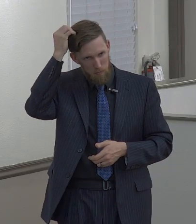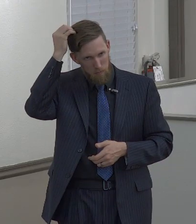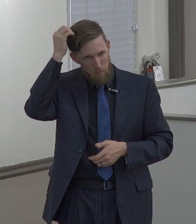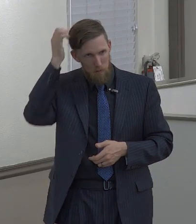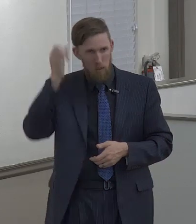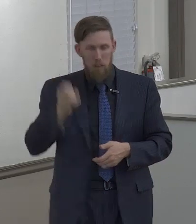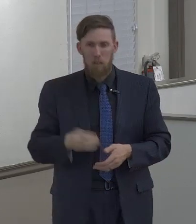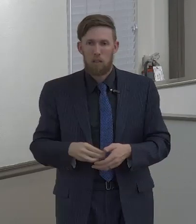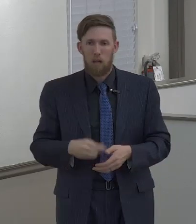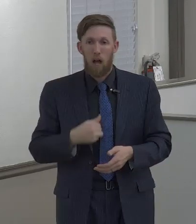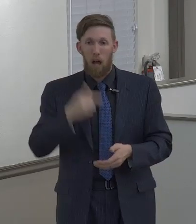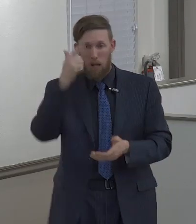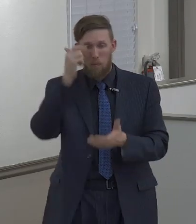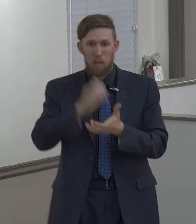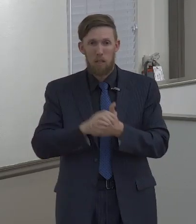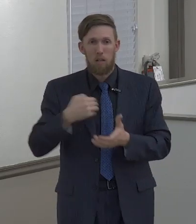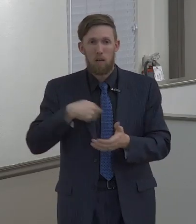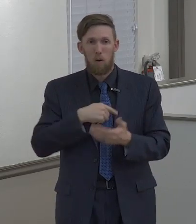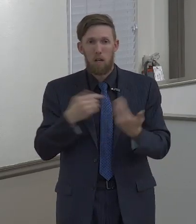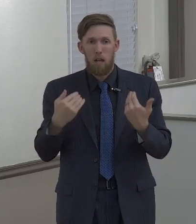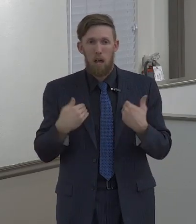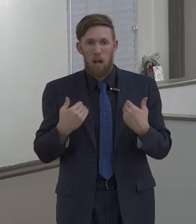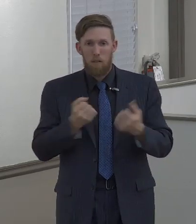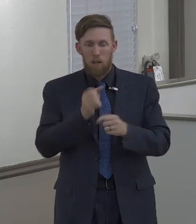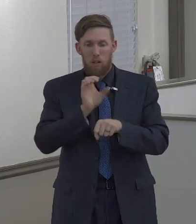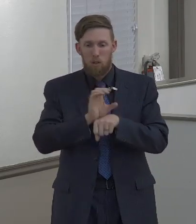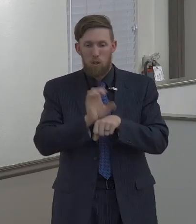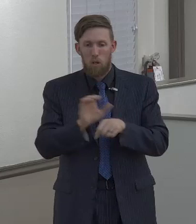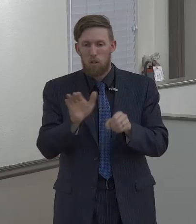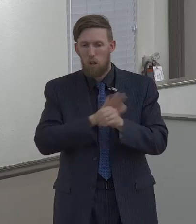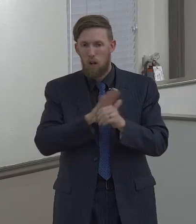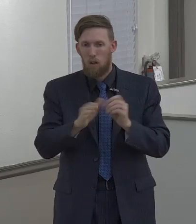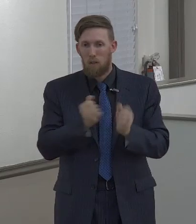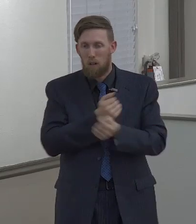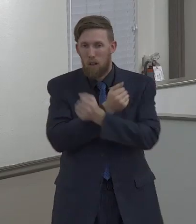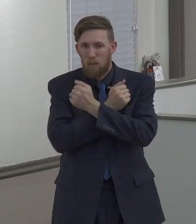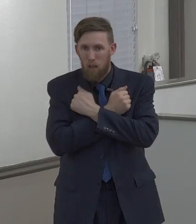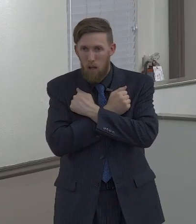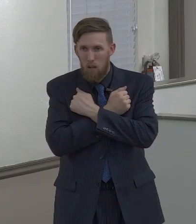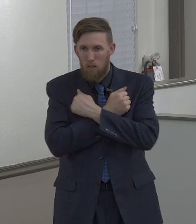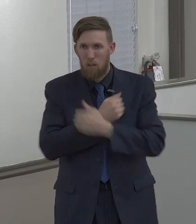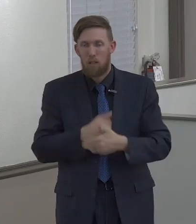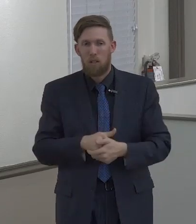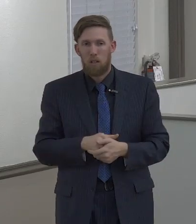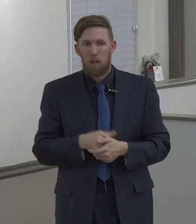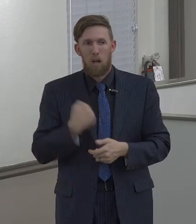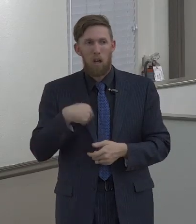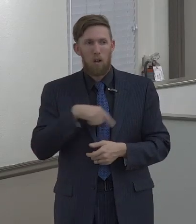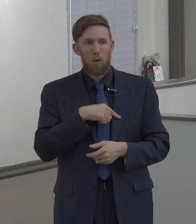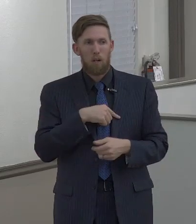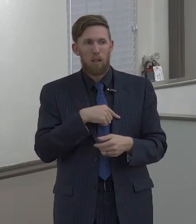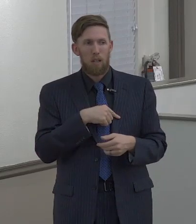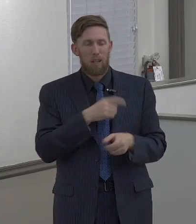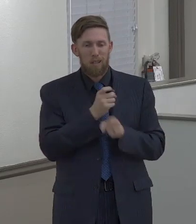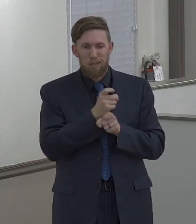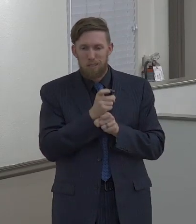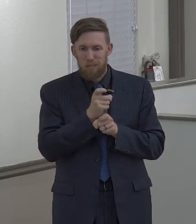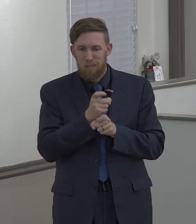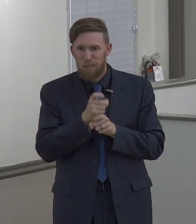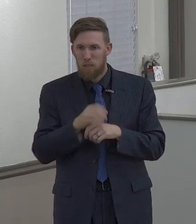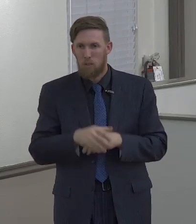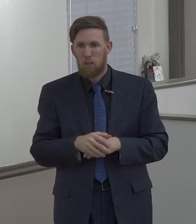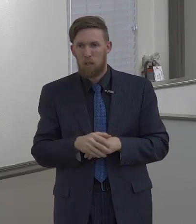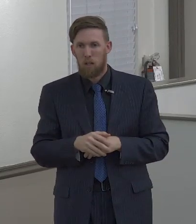I believe we have a loving church. Amen? I think this church is absolutely loving of one another. We joke,